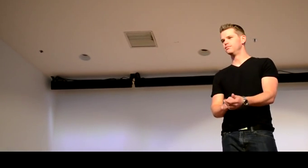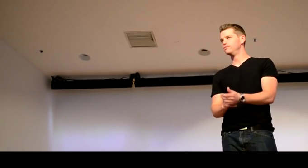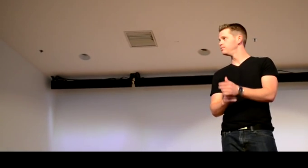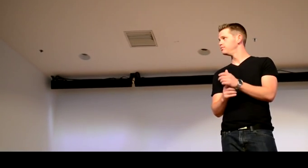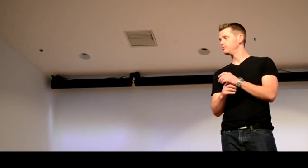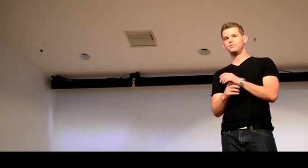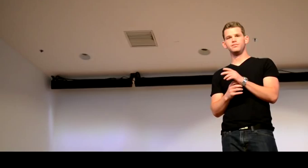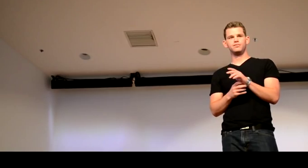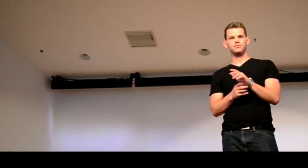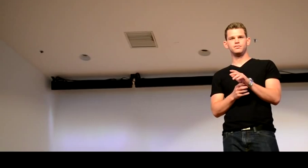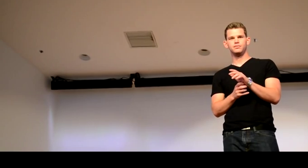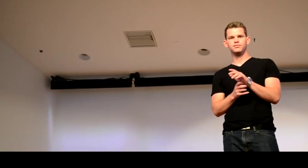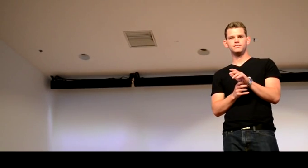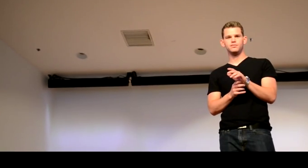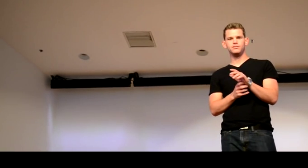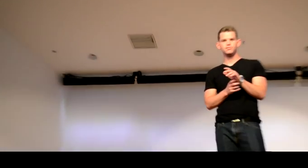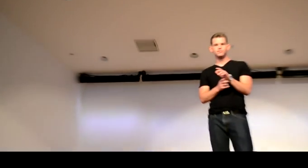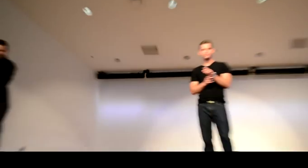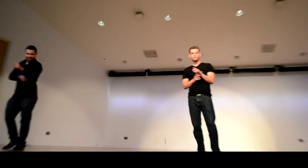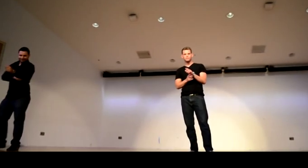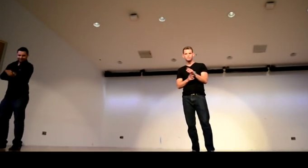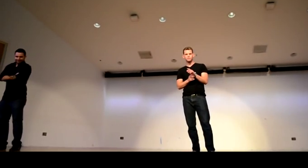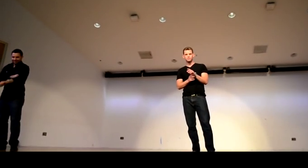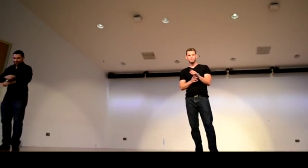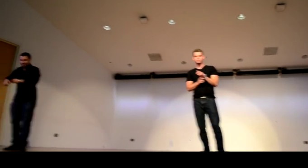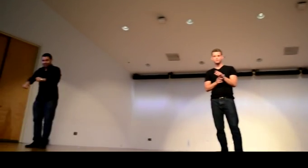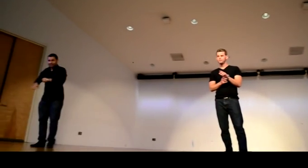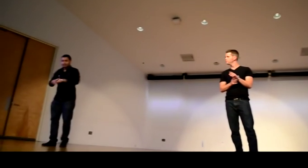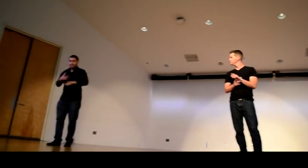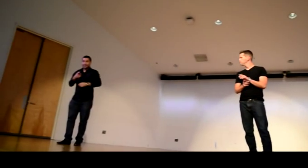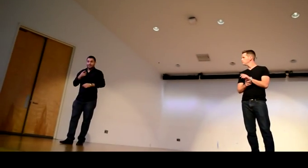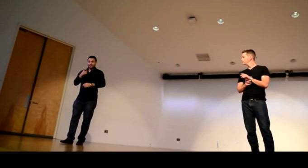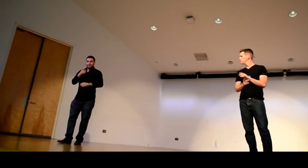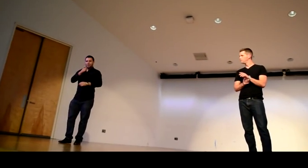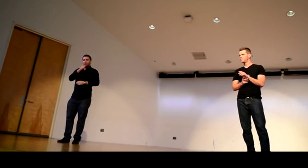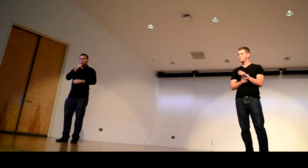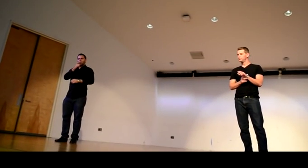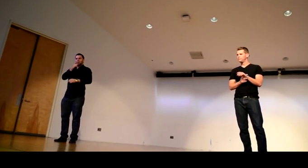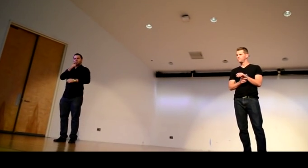who do you consider your best friend and how did you meet